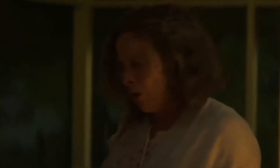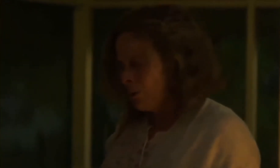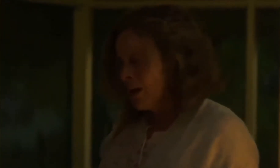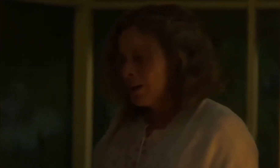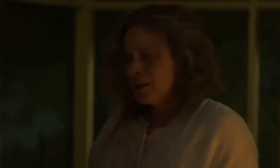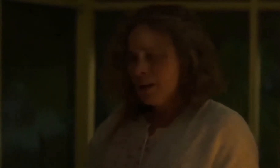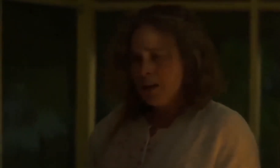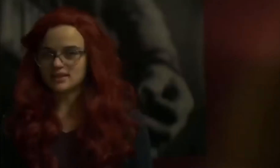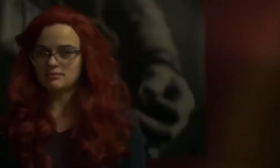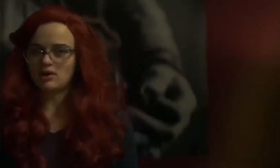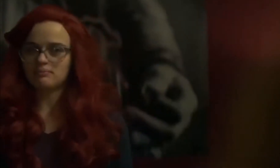home. Listen, Mom.